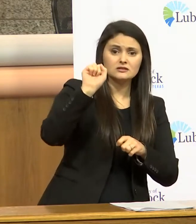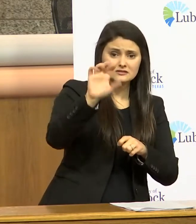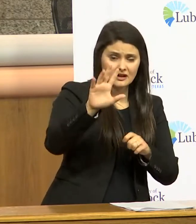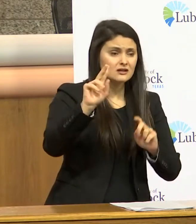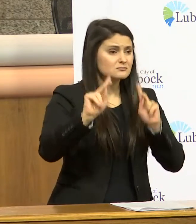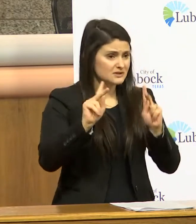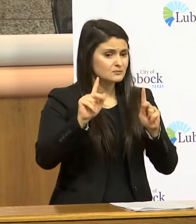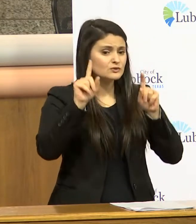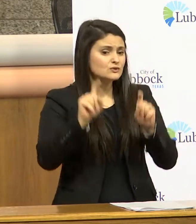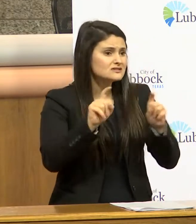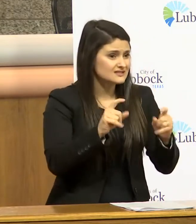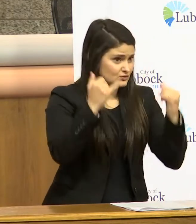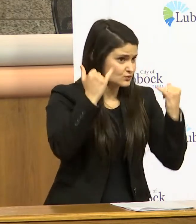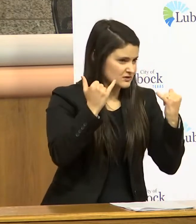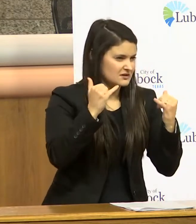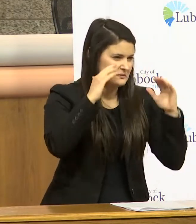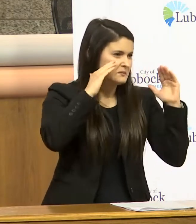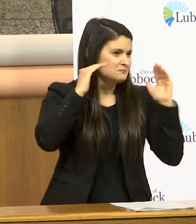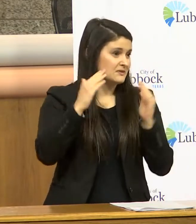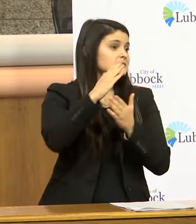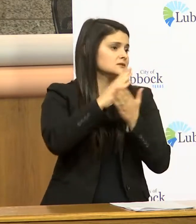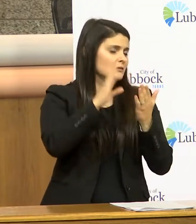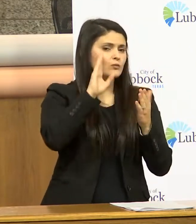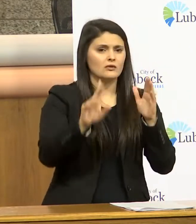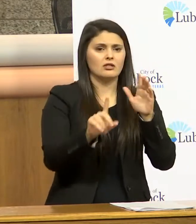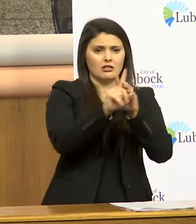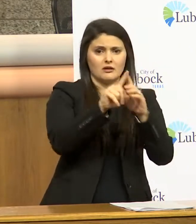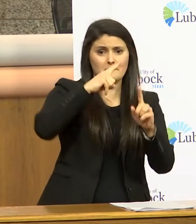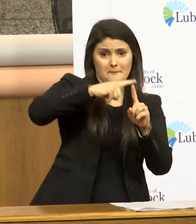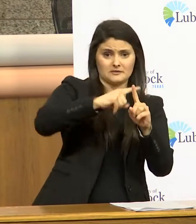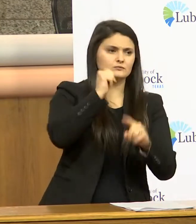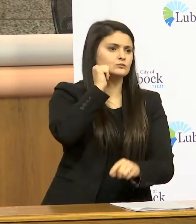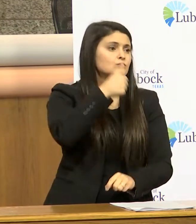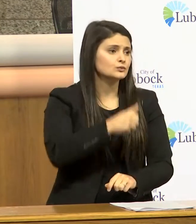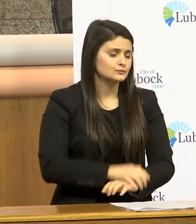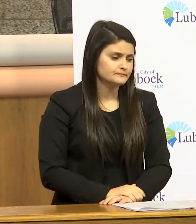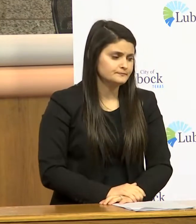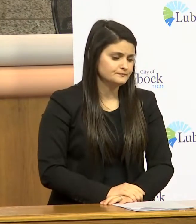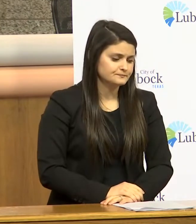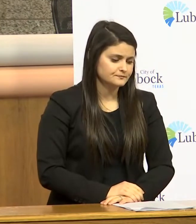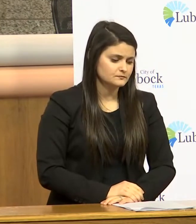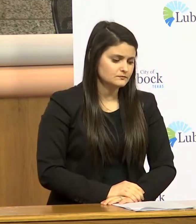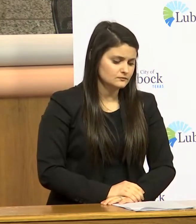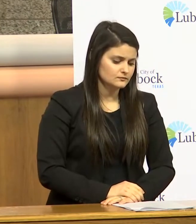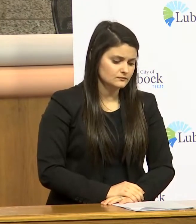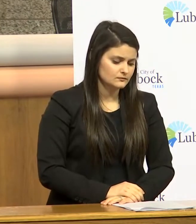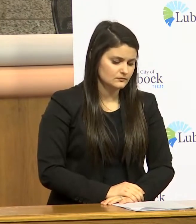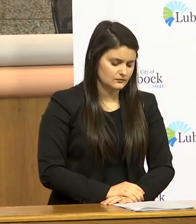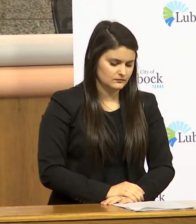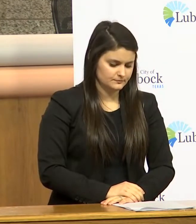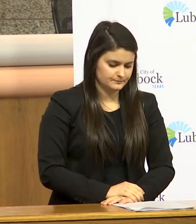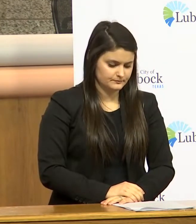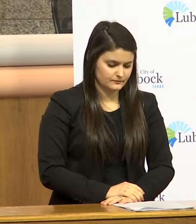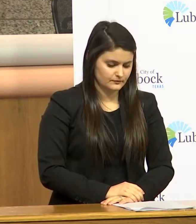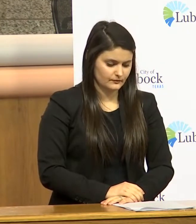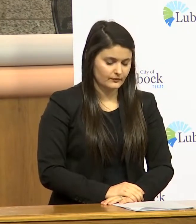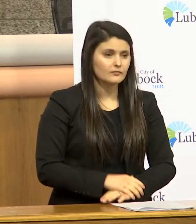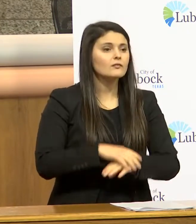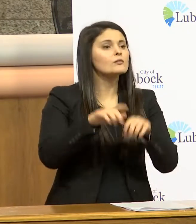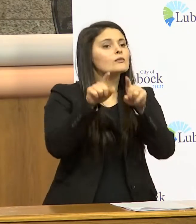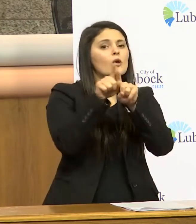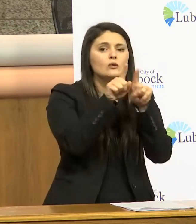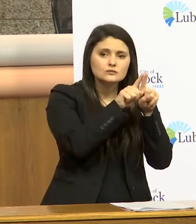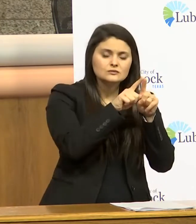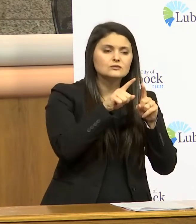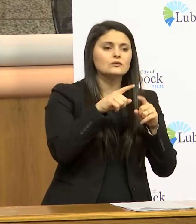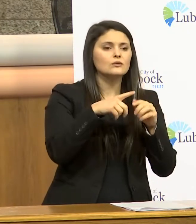testing today and I expect some of those to come back positive tomorrow I also kind of wanted